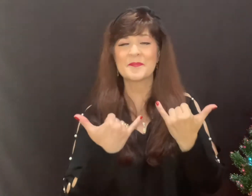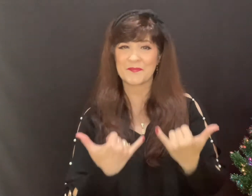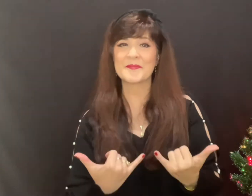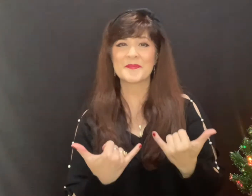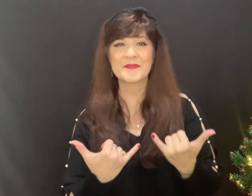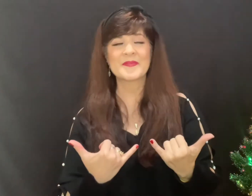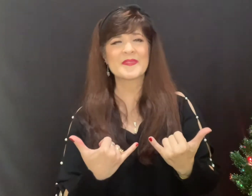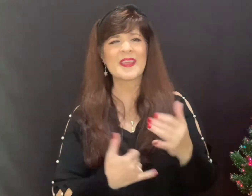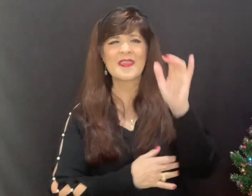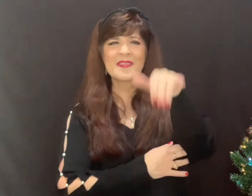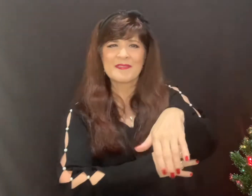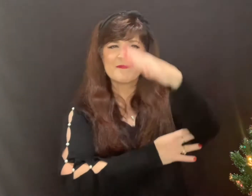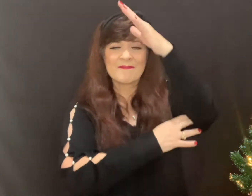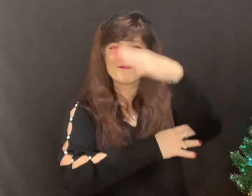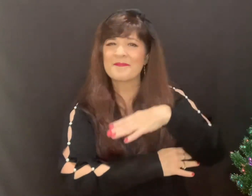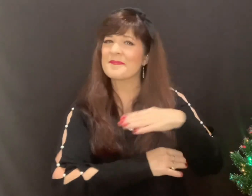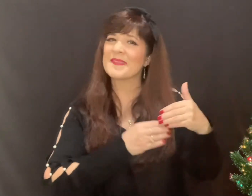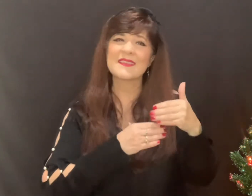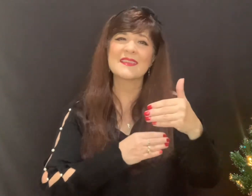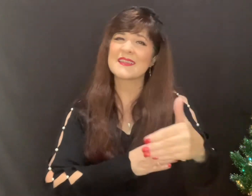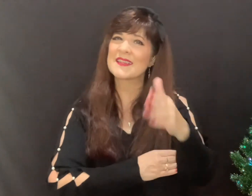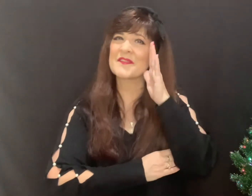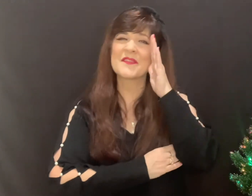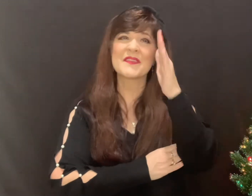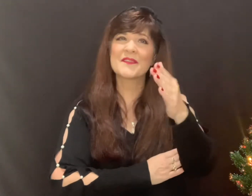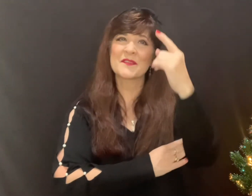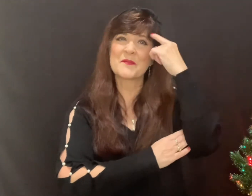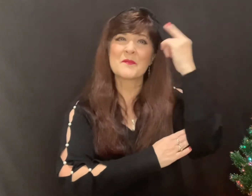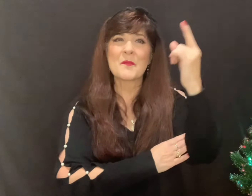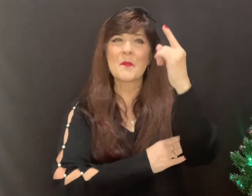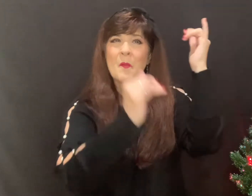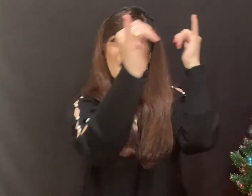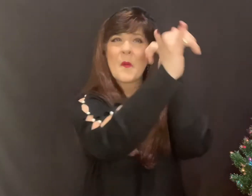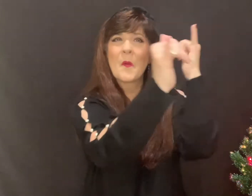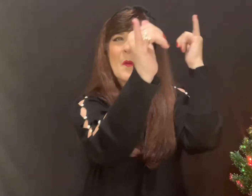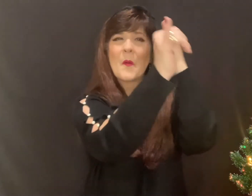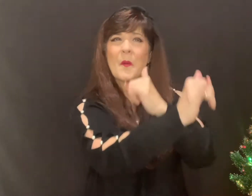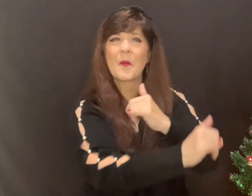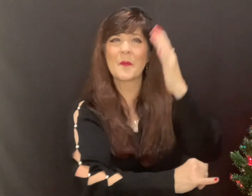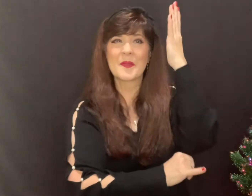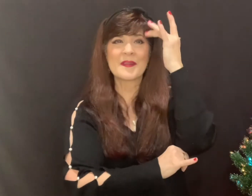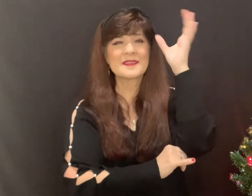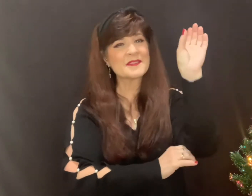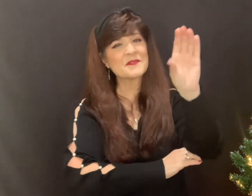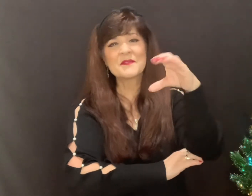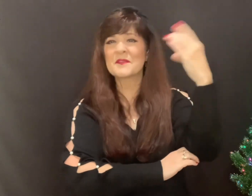Hark now, hear the angels sing a new king